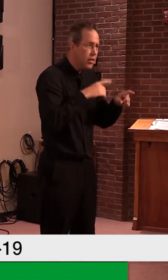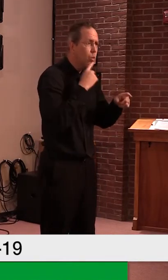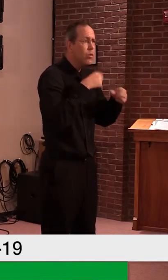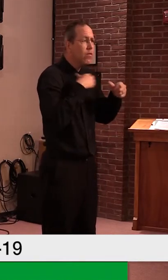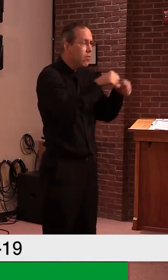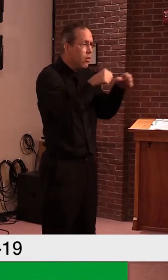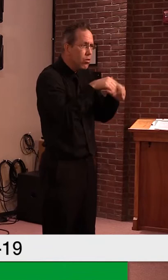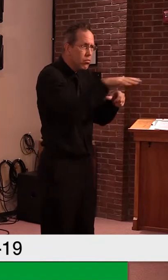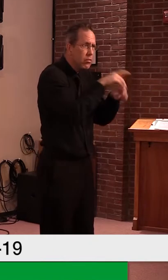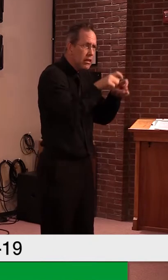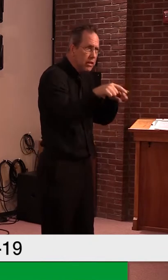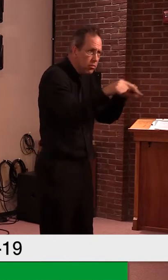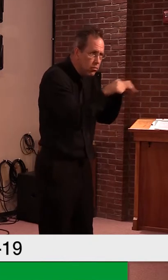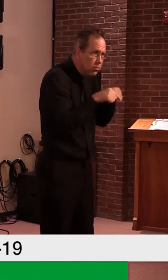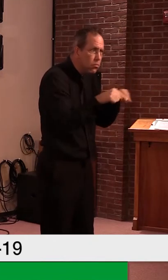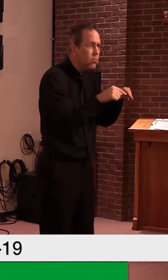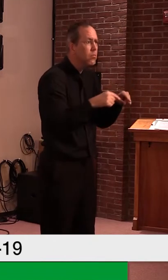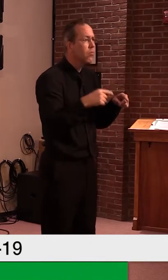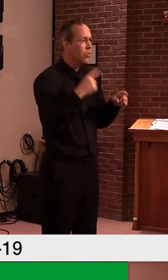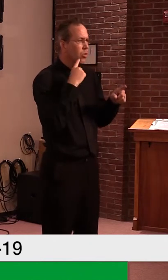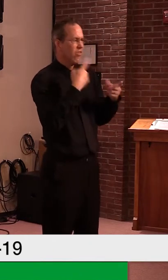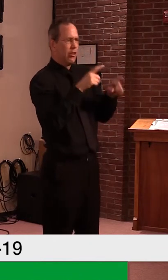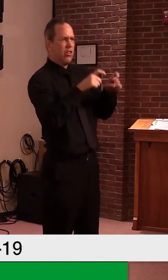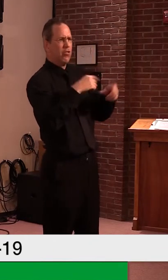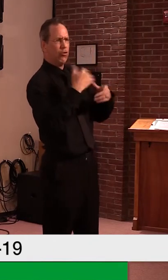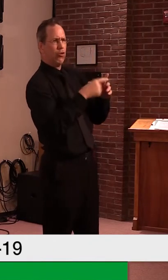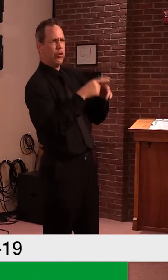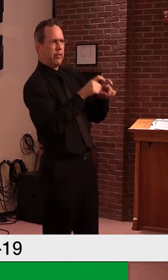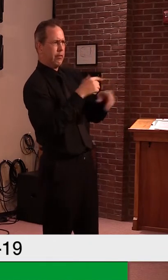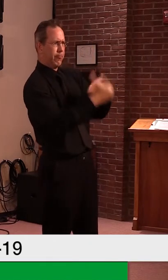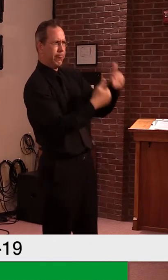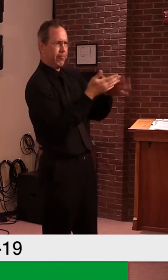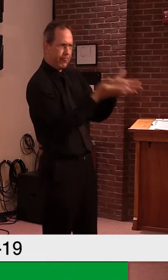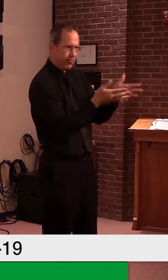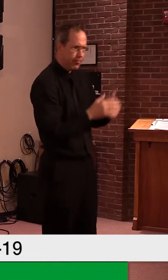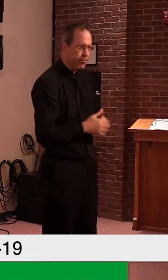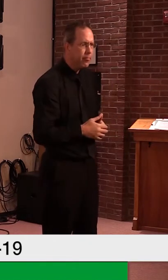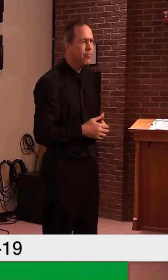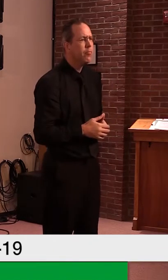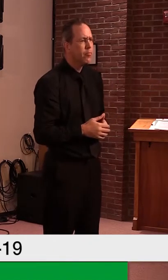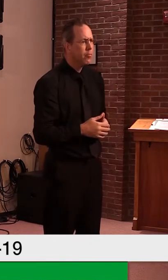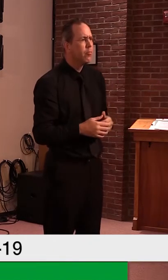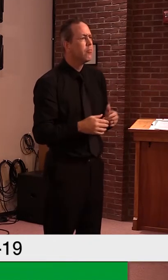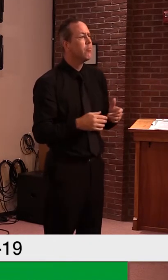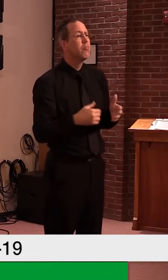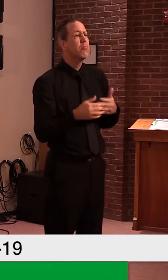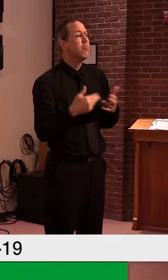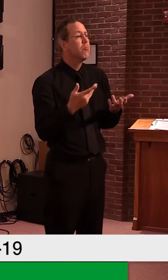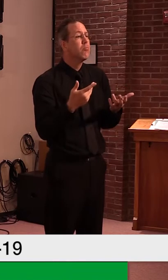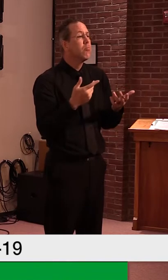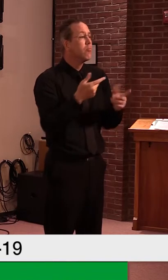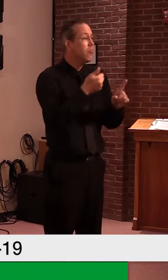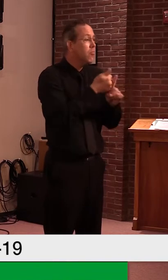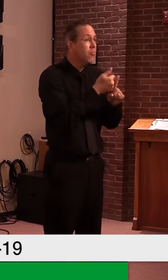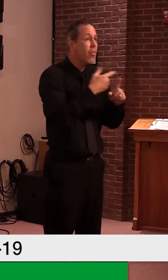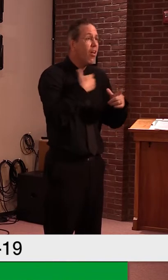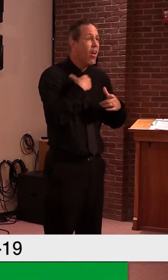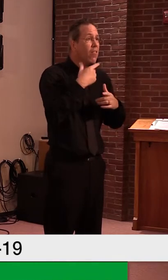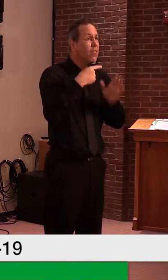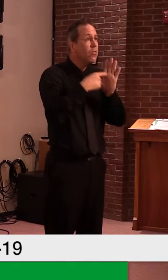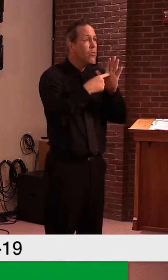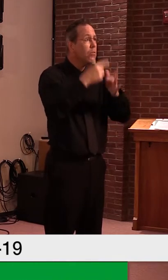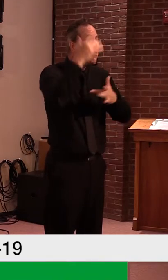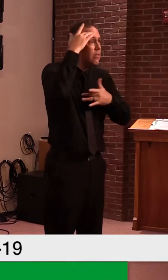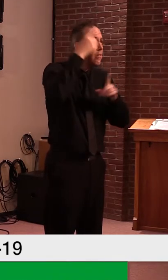that has begun. Um, we want periodic testing of negative population per the Vermont schedule, as I had